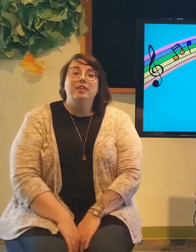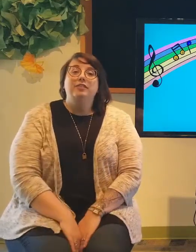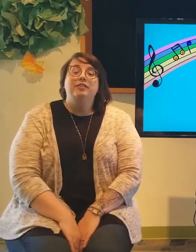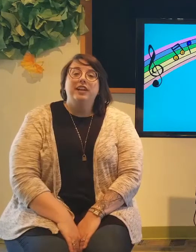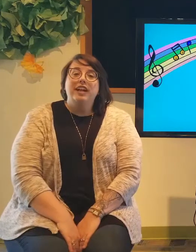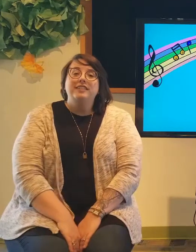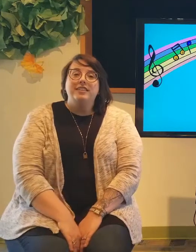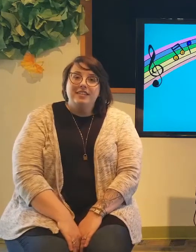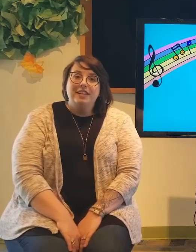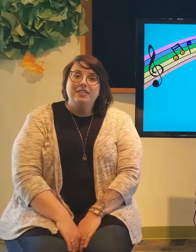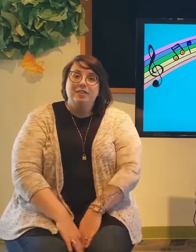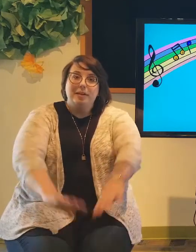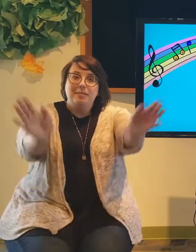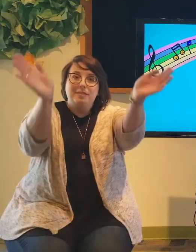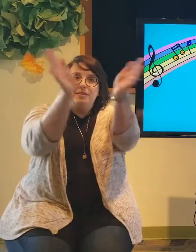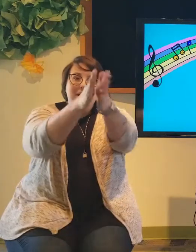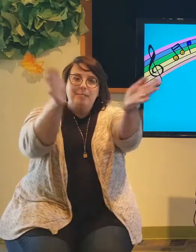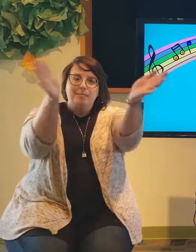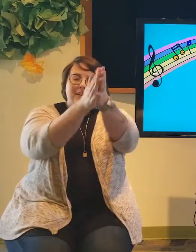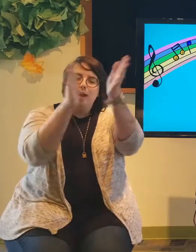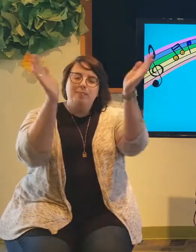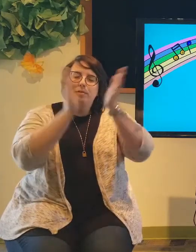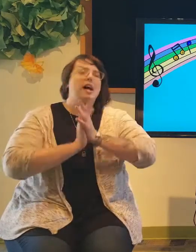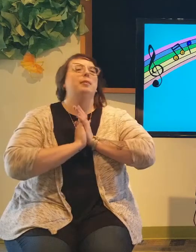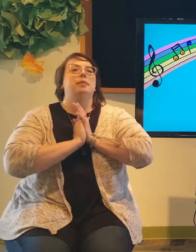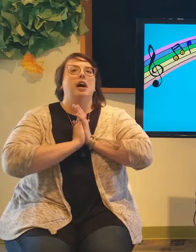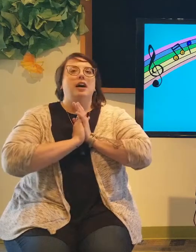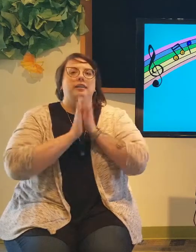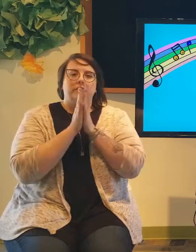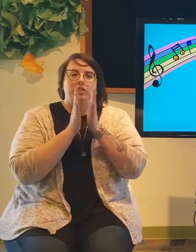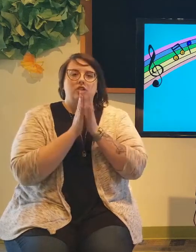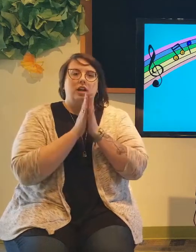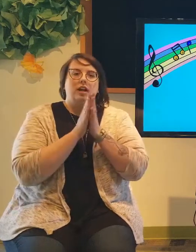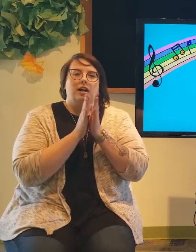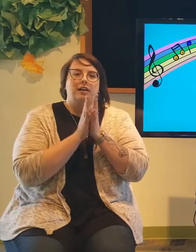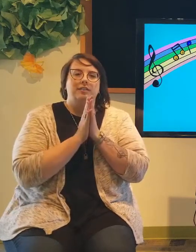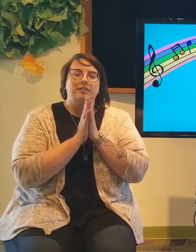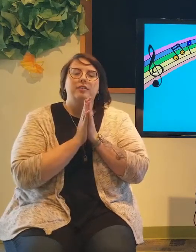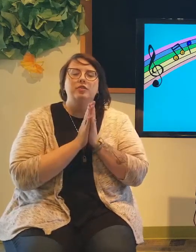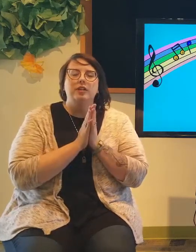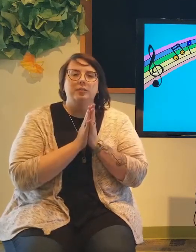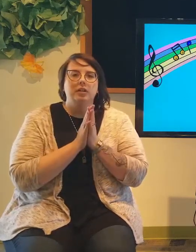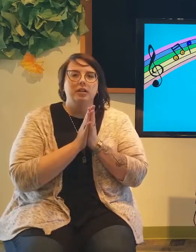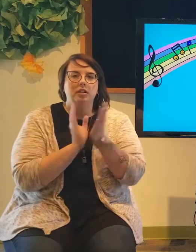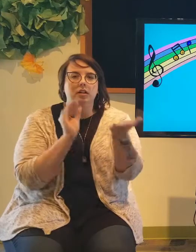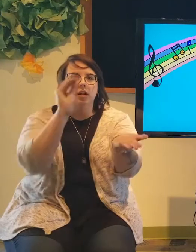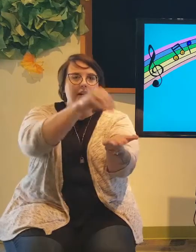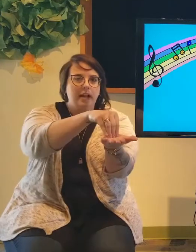don't forget to teach the baby to clap, clap, clap. Yay! Let's do that one again.